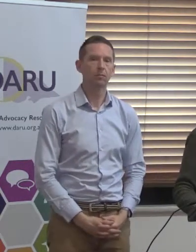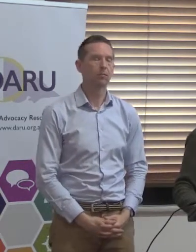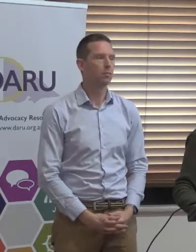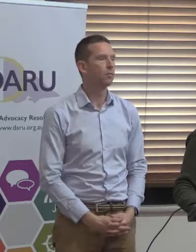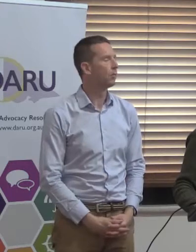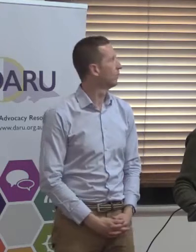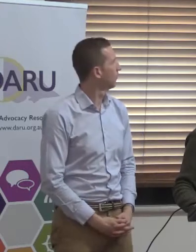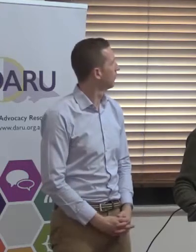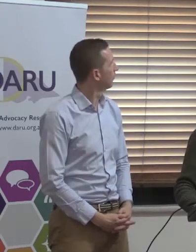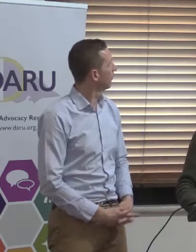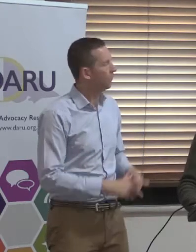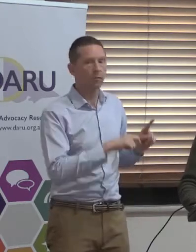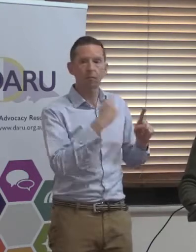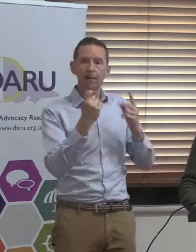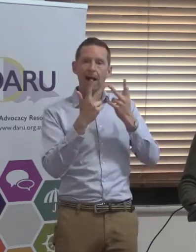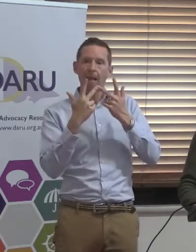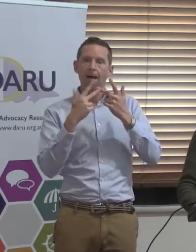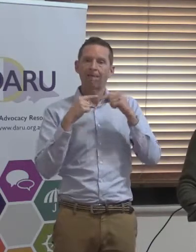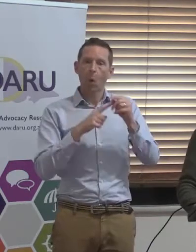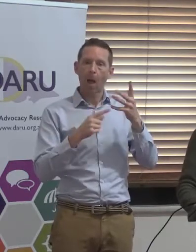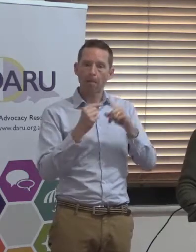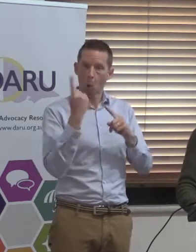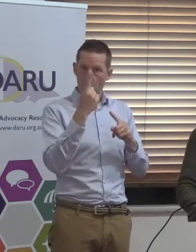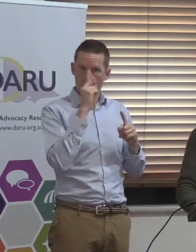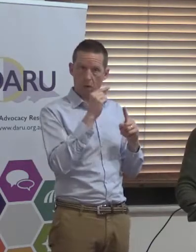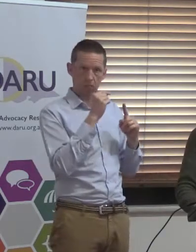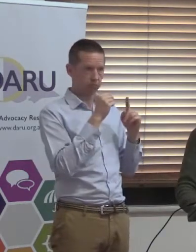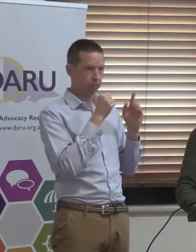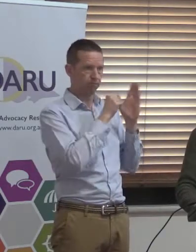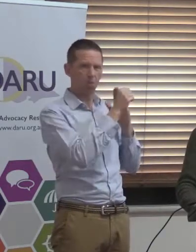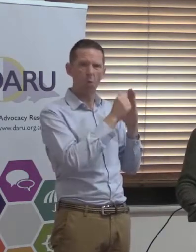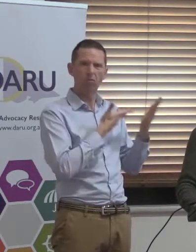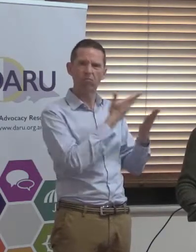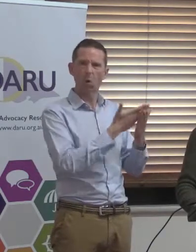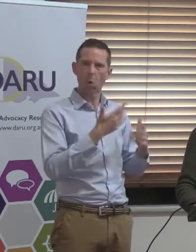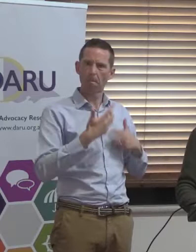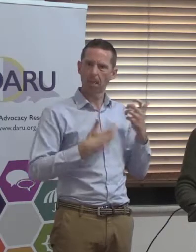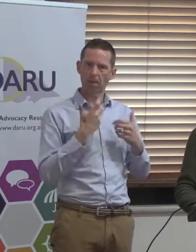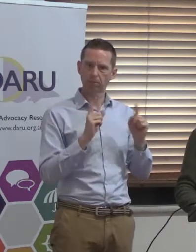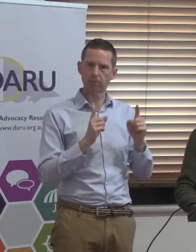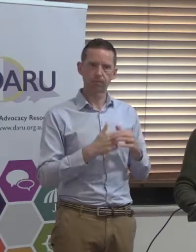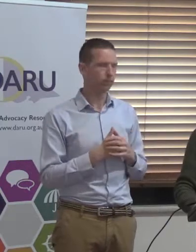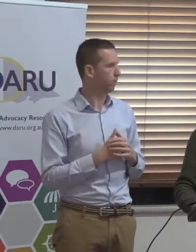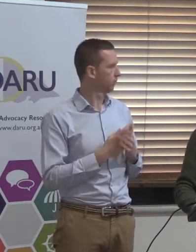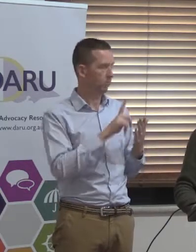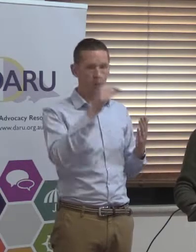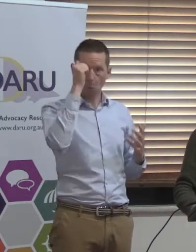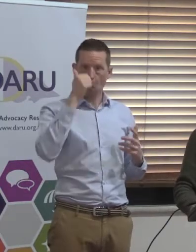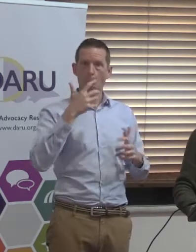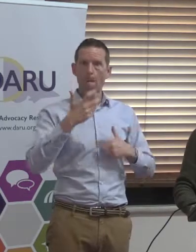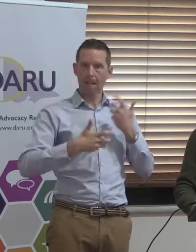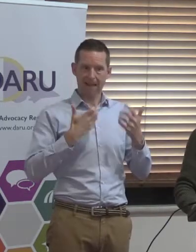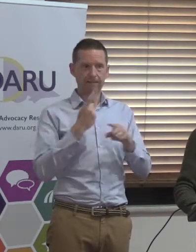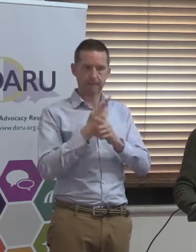Another follow-up question. Does anyone know how to lodge a complaint? So, another very legitimate question. We know that complaints have been discussed.